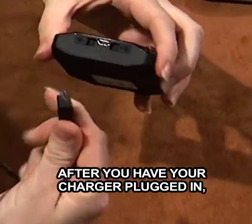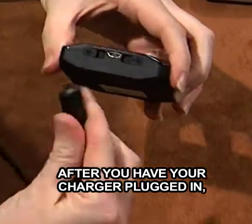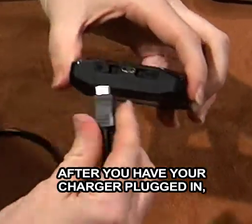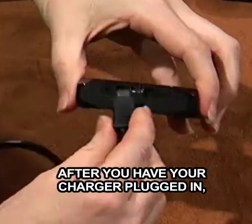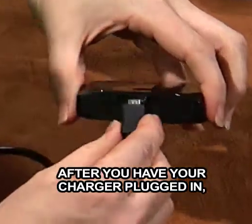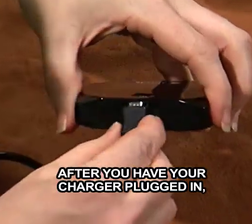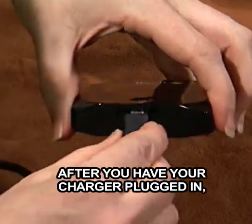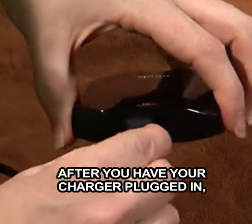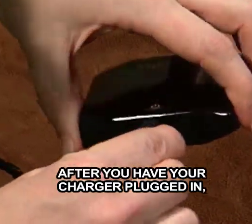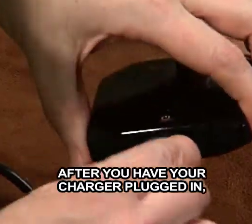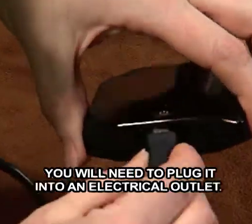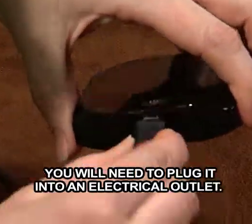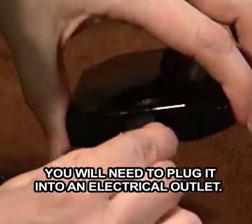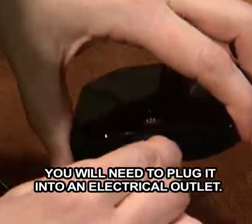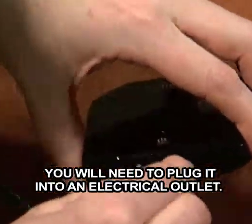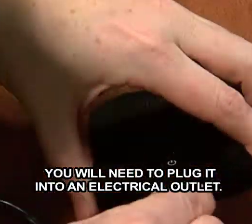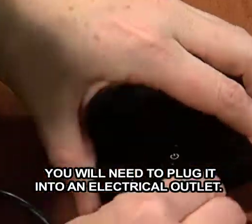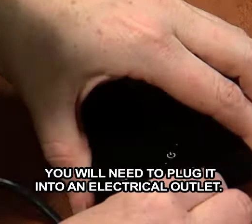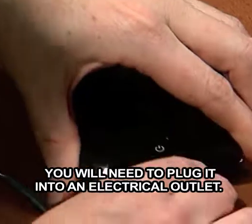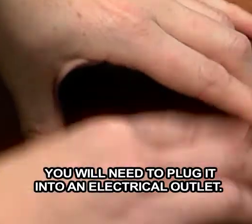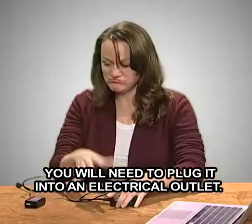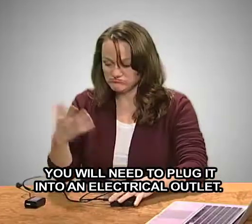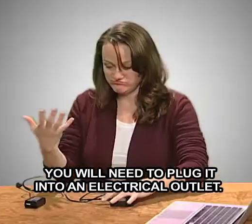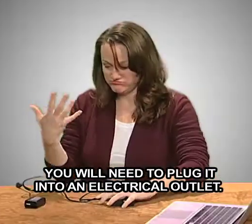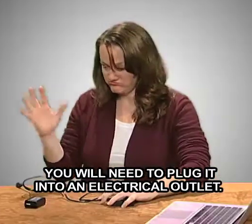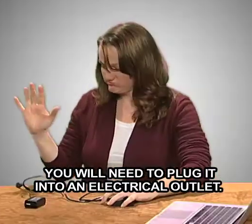After you have your charger plugged in, will need to plug it into an electrical outlet.